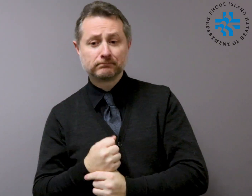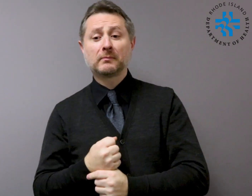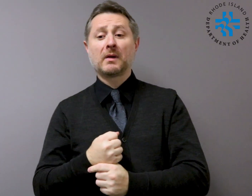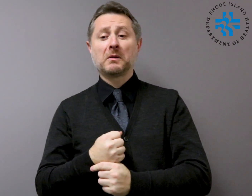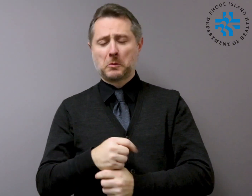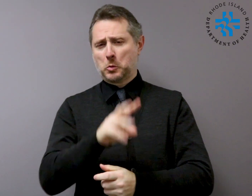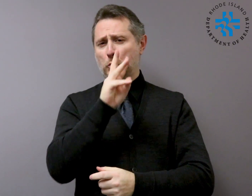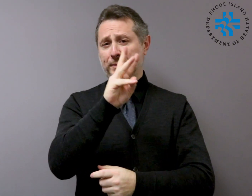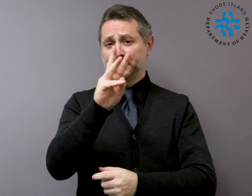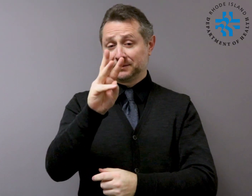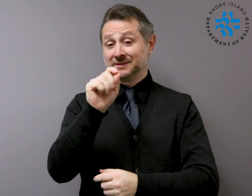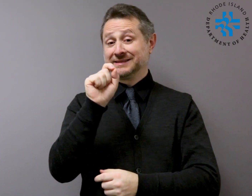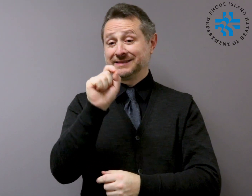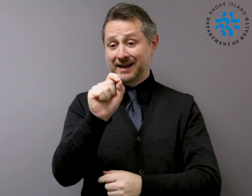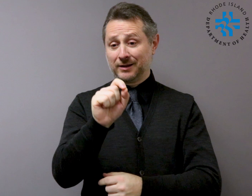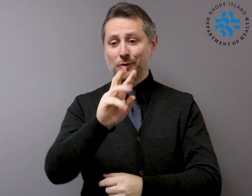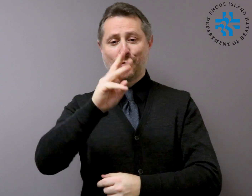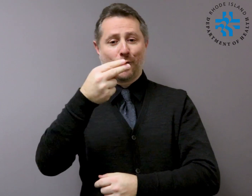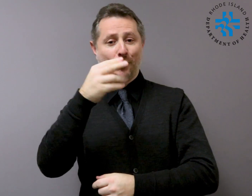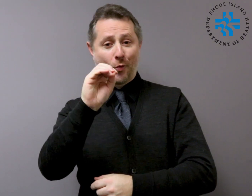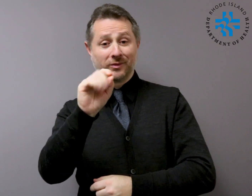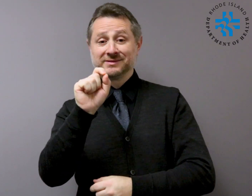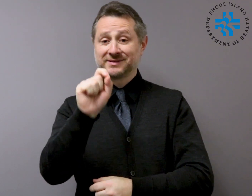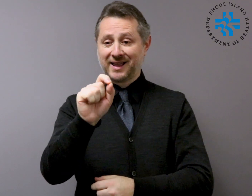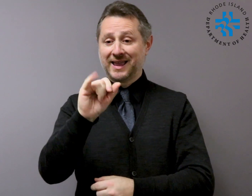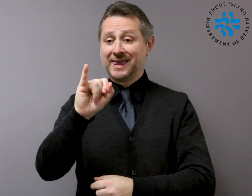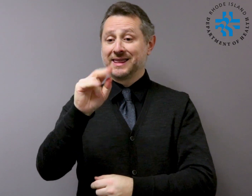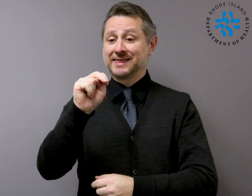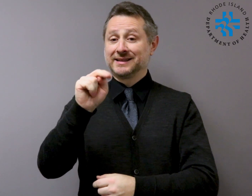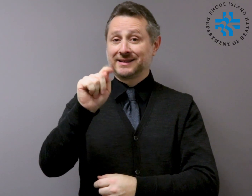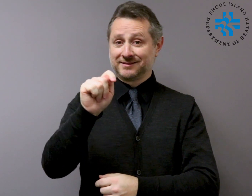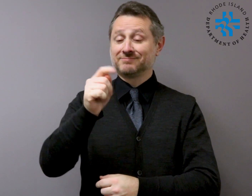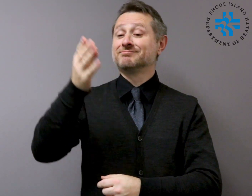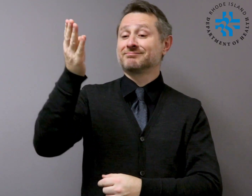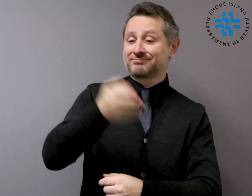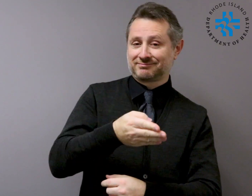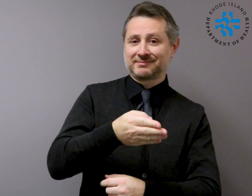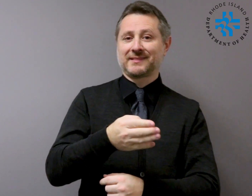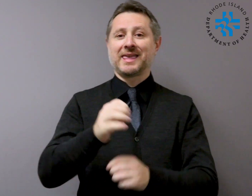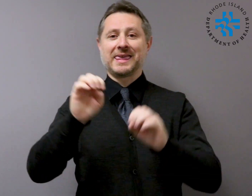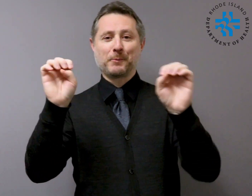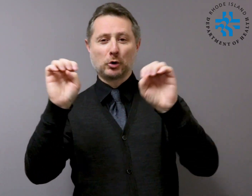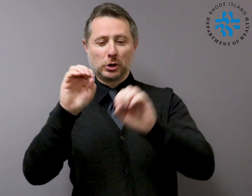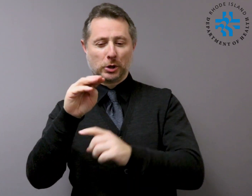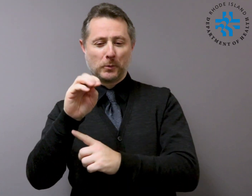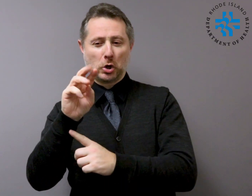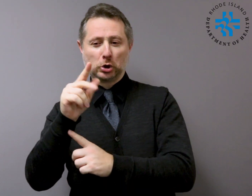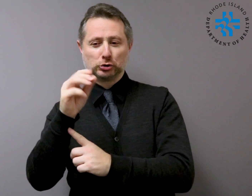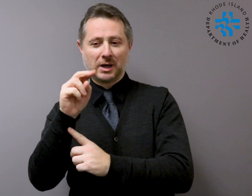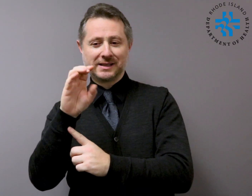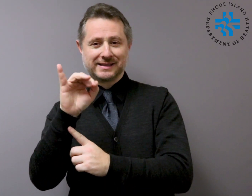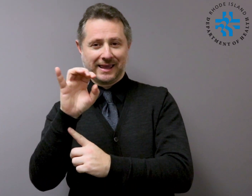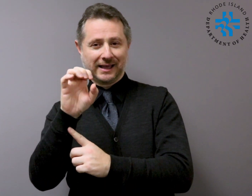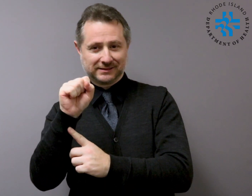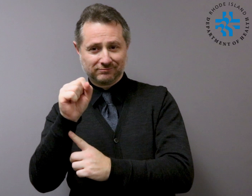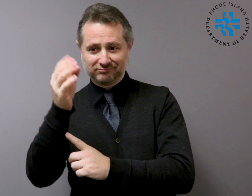.int slash emergencies slash diseases slash novelle dash